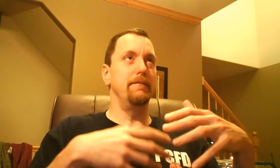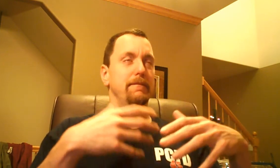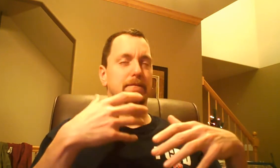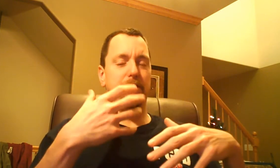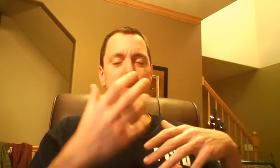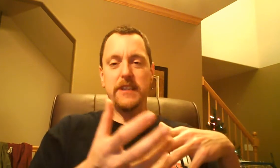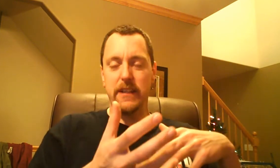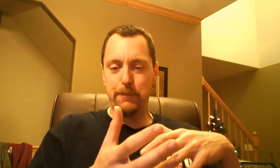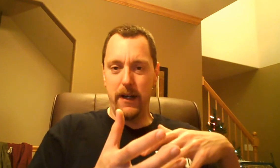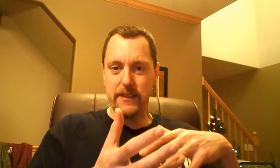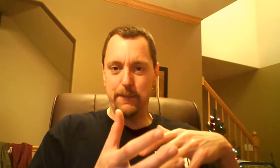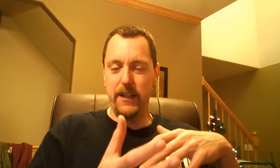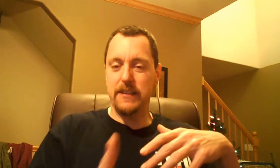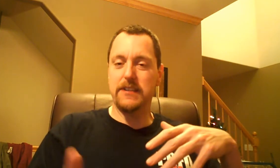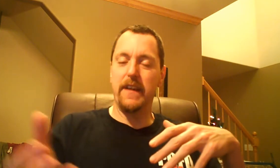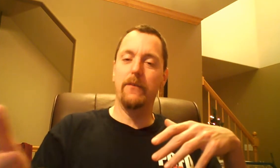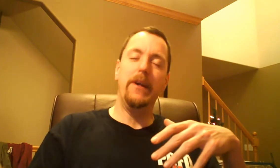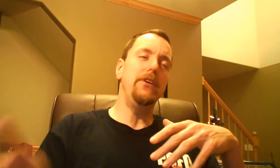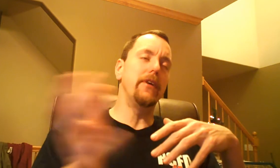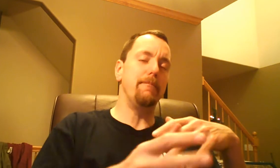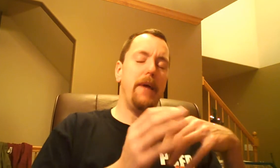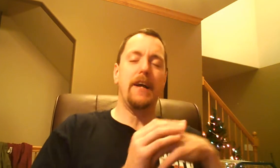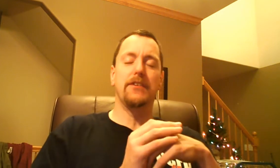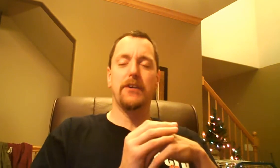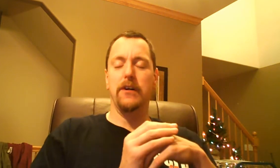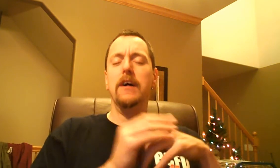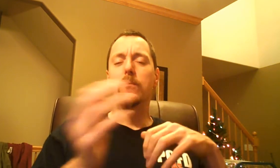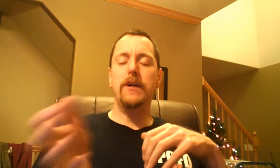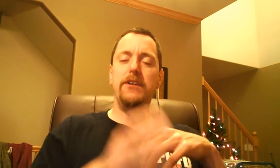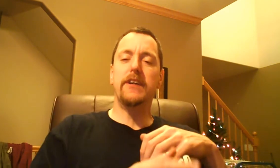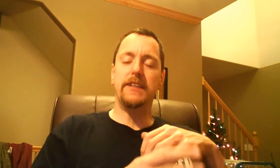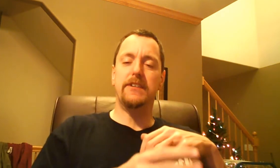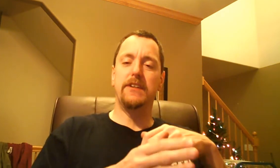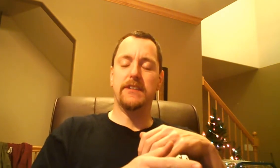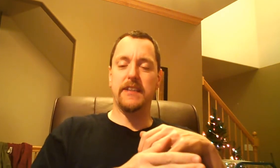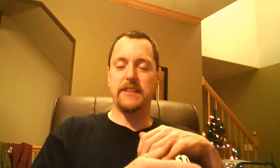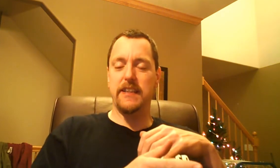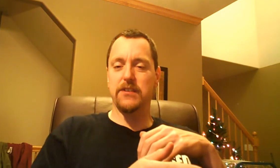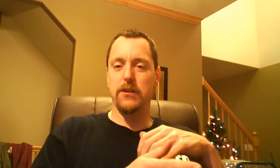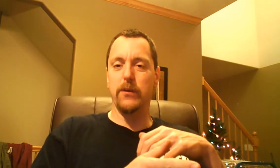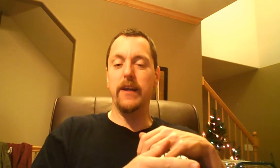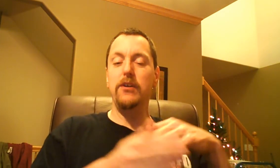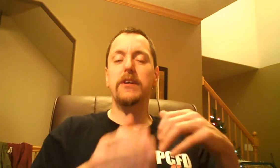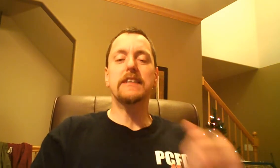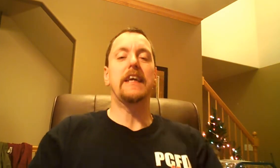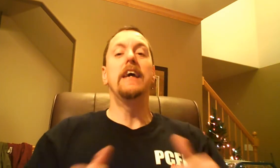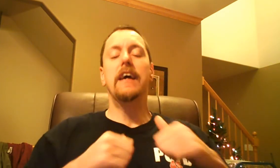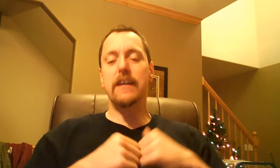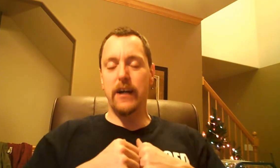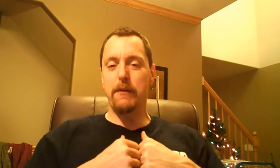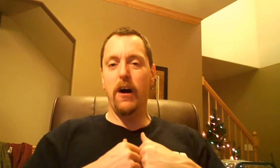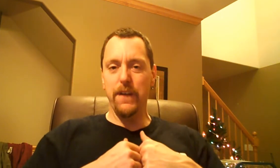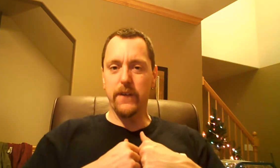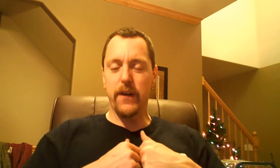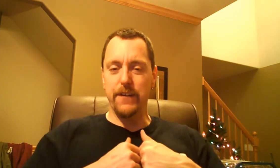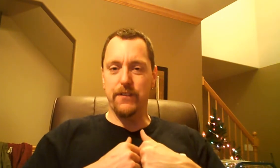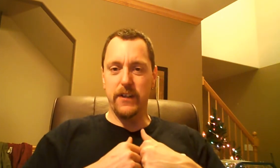foisting upon somebody else so that when you get back to goal, when you get to your success goal weight, you can say claim all the credit for